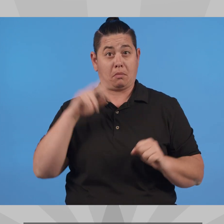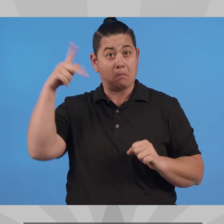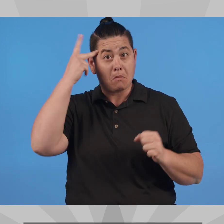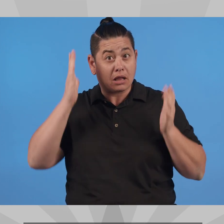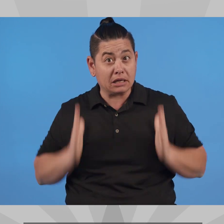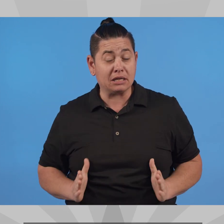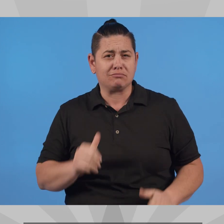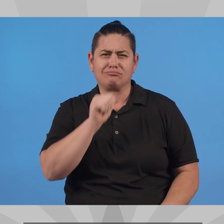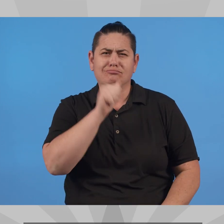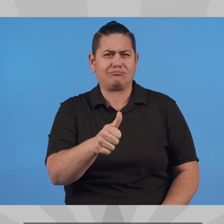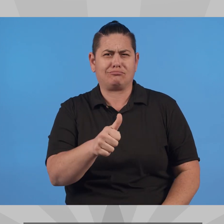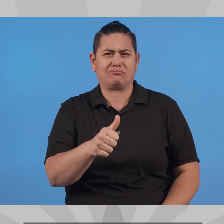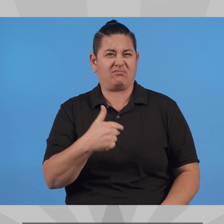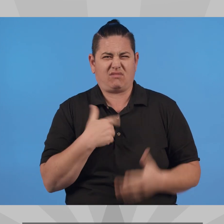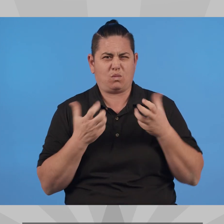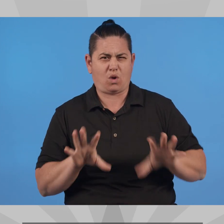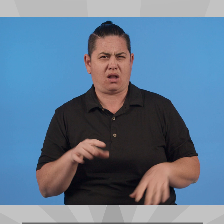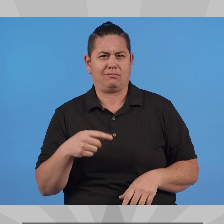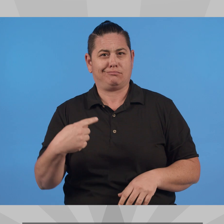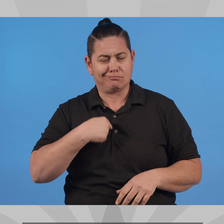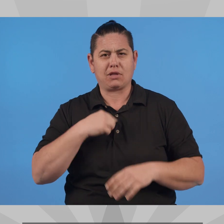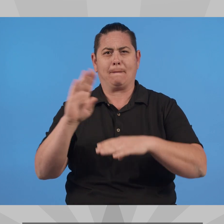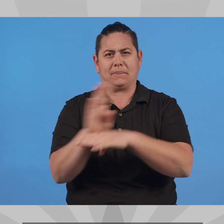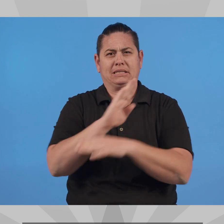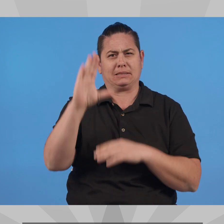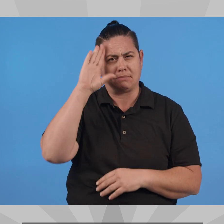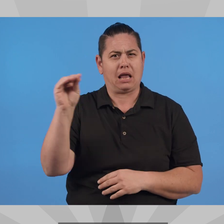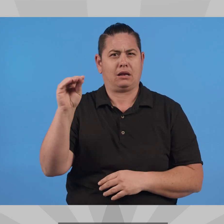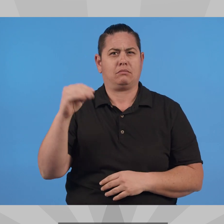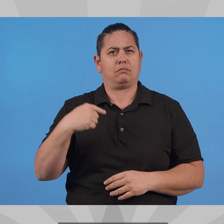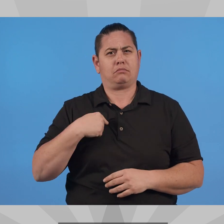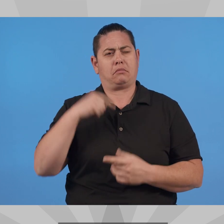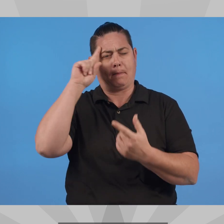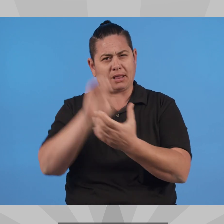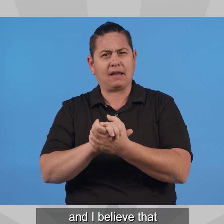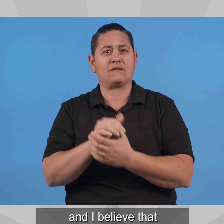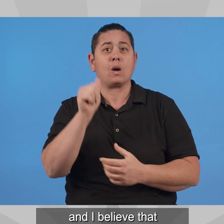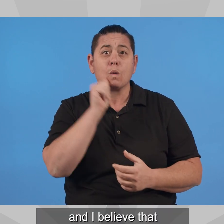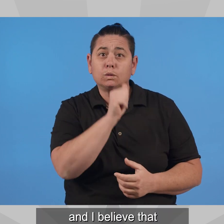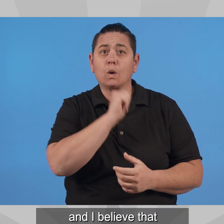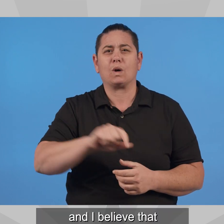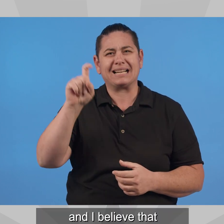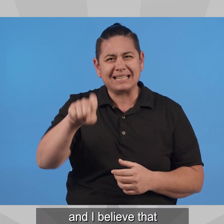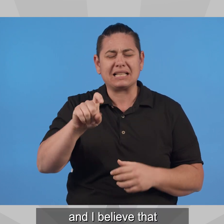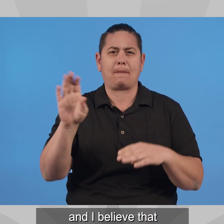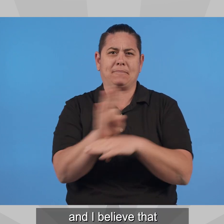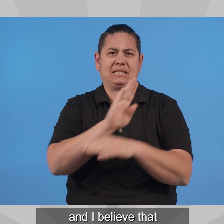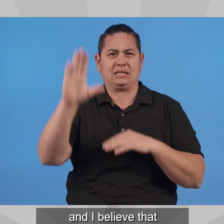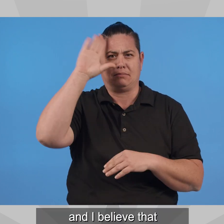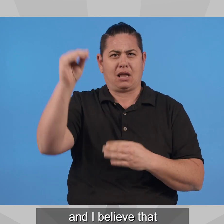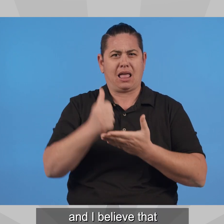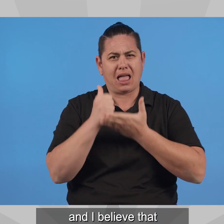I'm not a politician, and I don't think I would rather be. I am a businessman, and I believe that Arizona